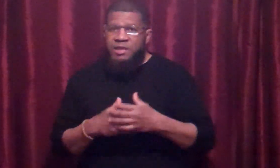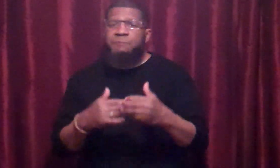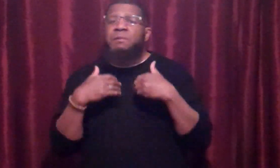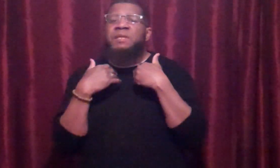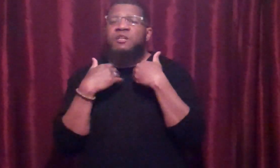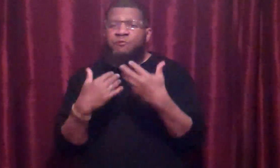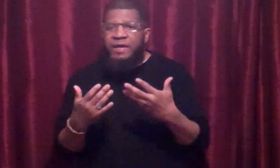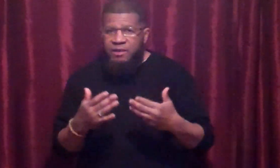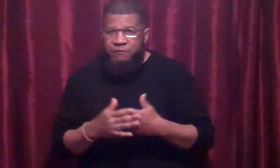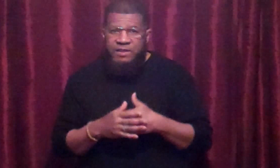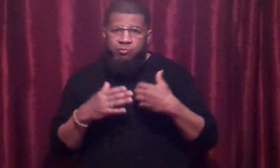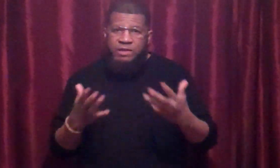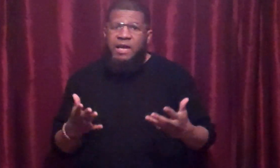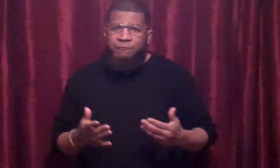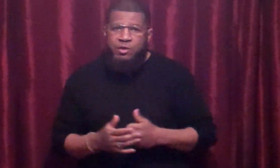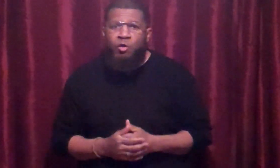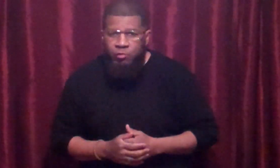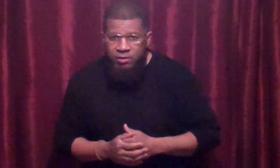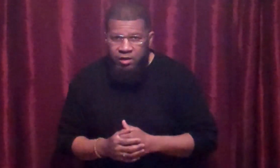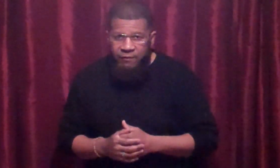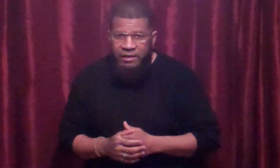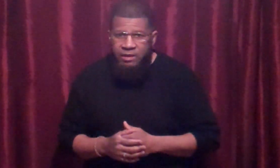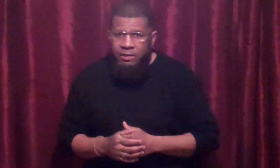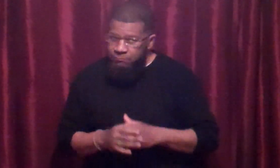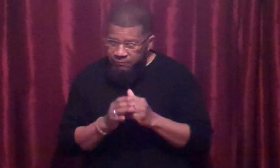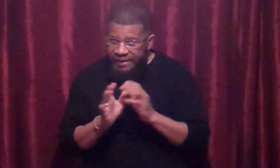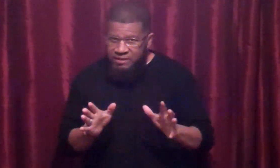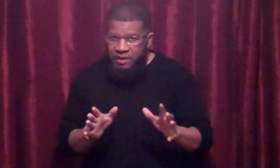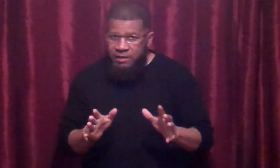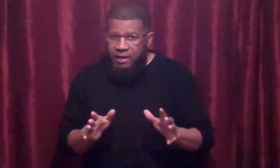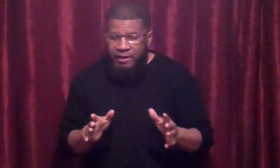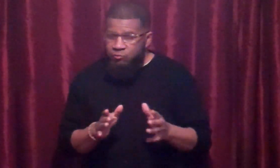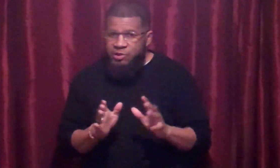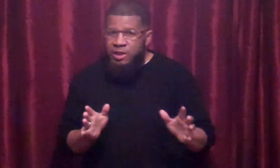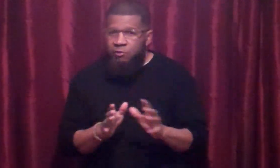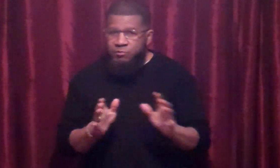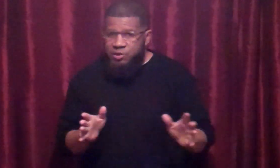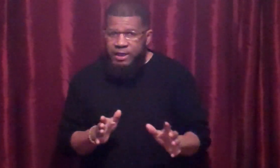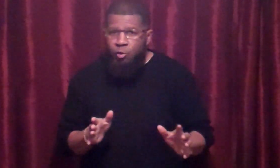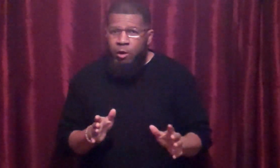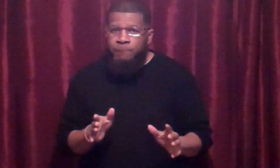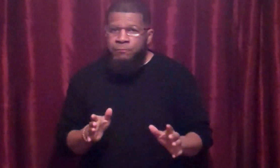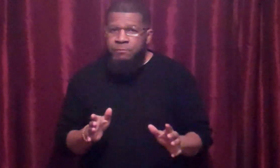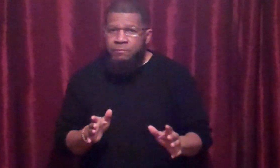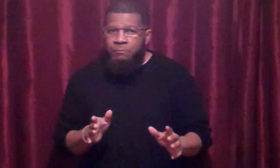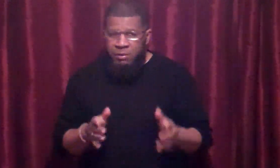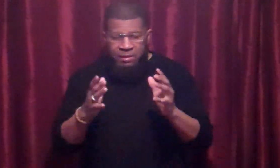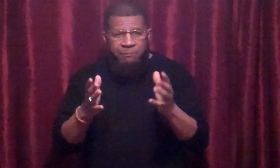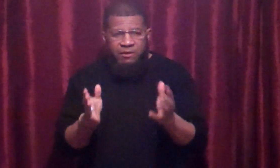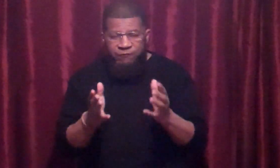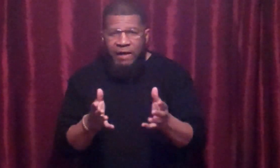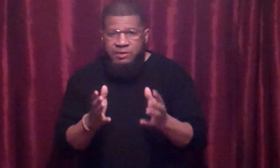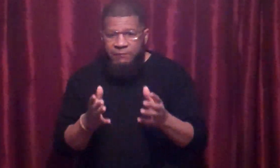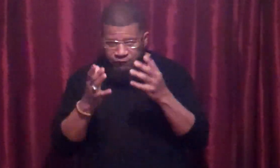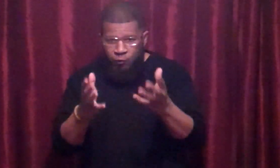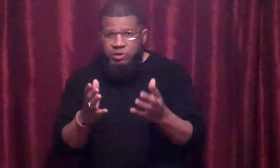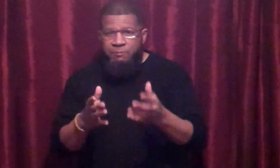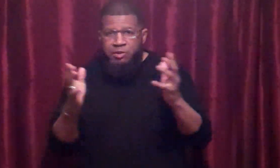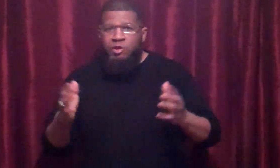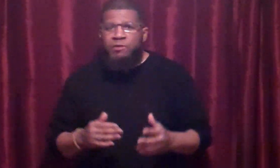keep them in the fight if that's what they have to do, all right? That's it. I don't sell snake oil. But me being 5'7 forced me to learn